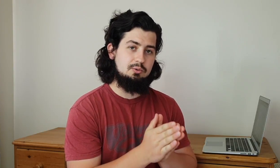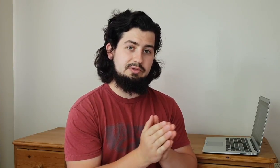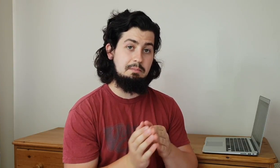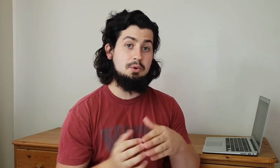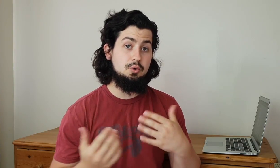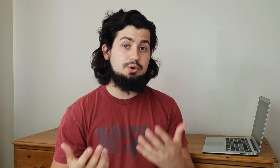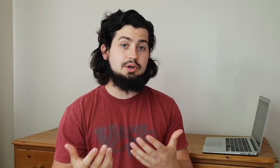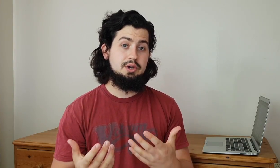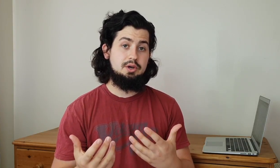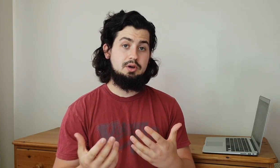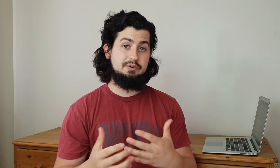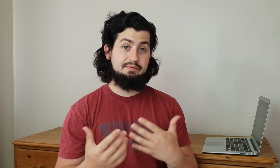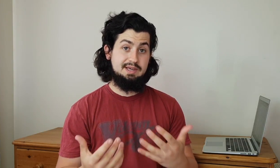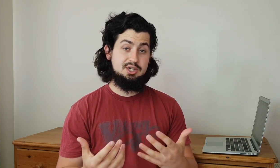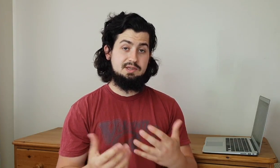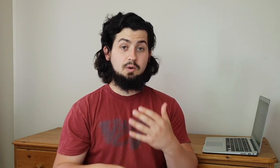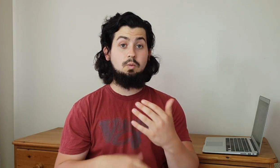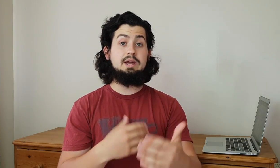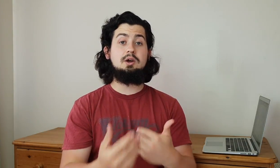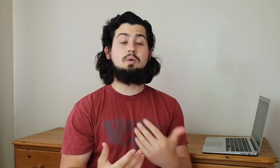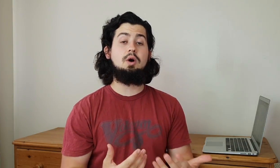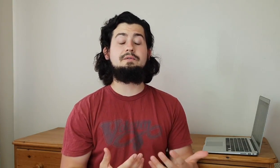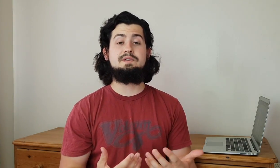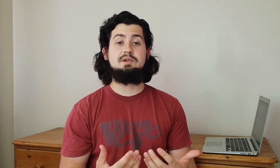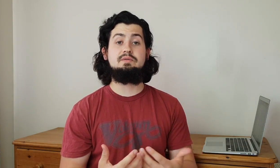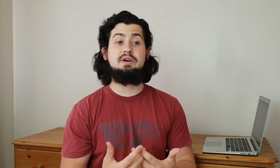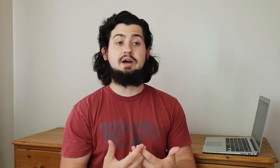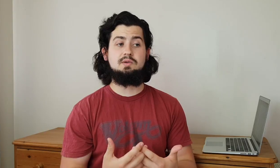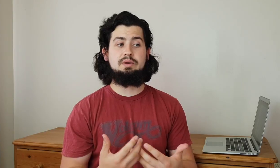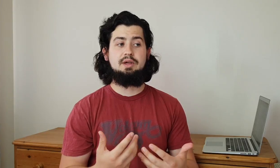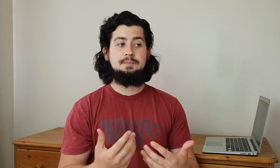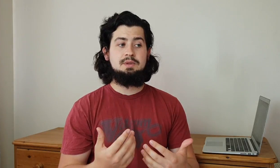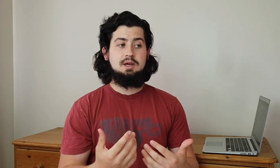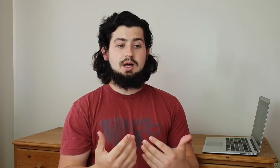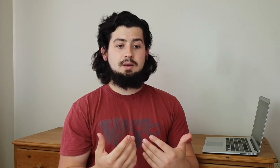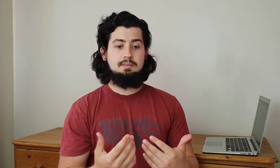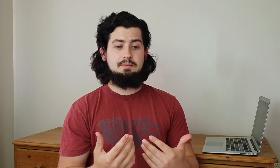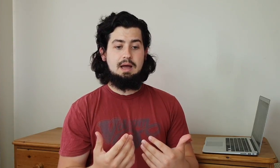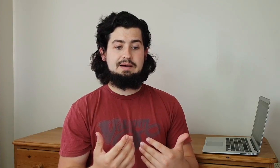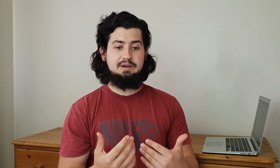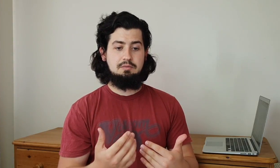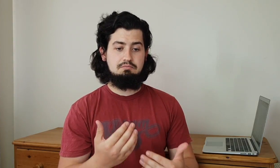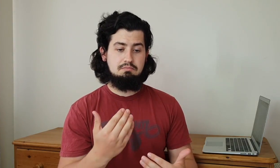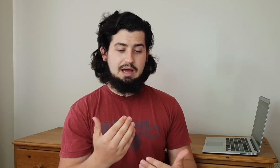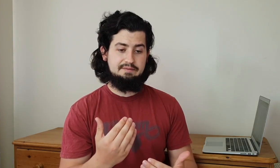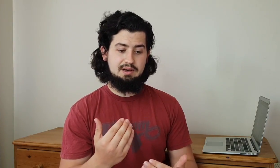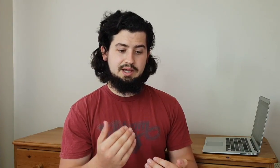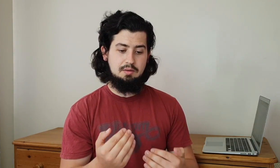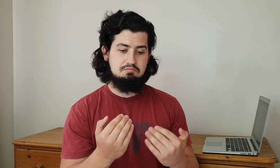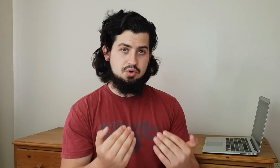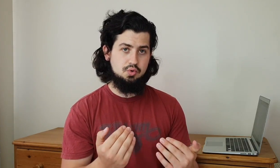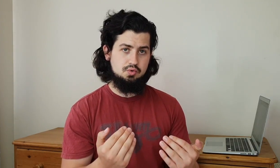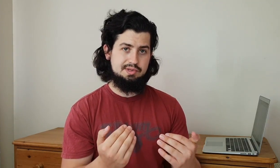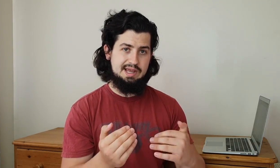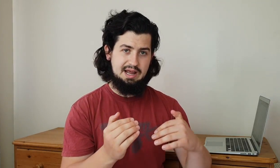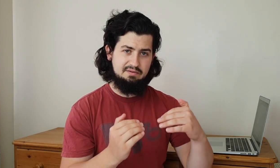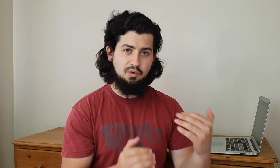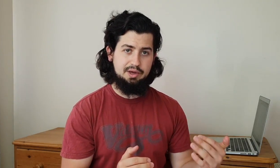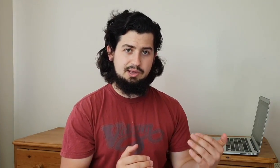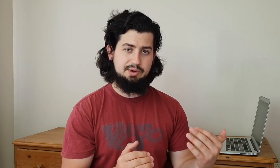with the mood of conversations like we quite often converse with um having having like moods in our voice that we